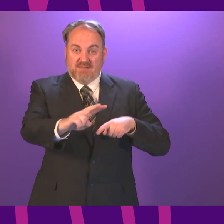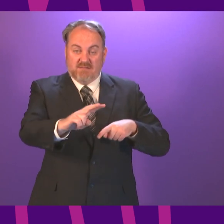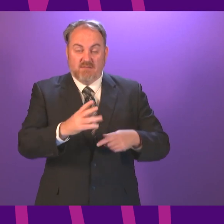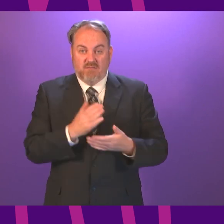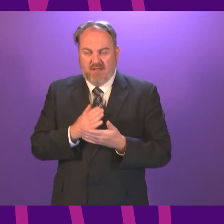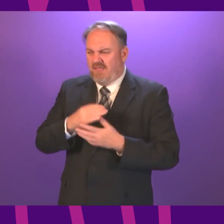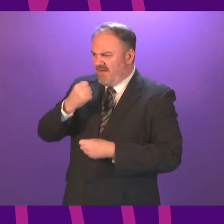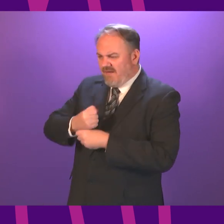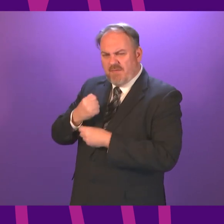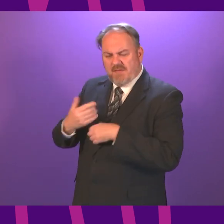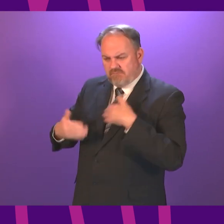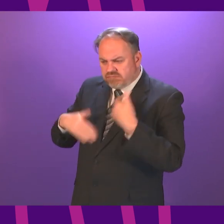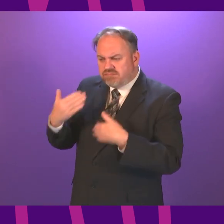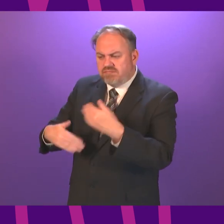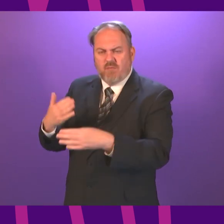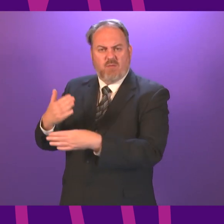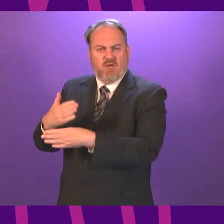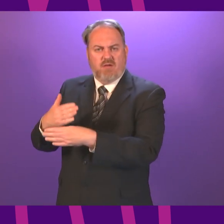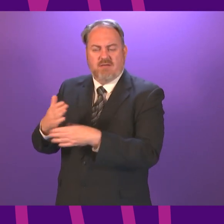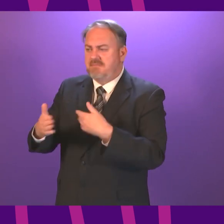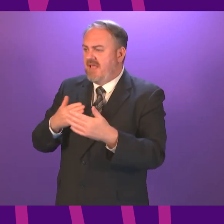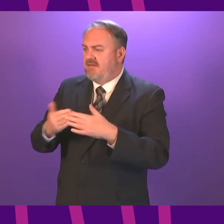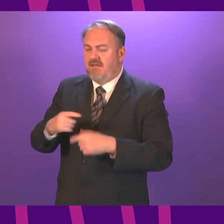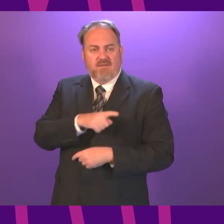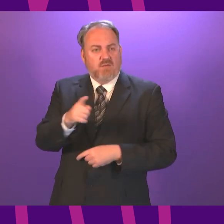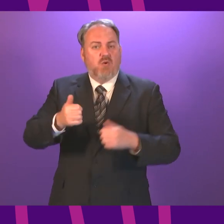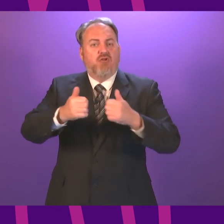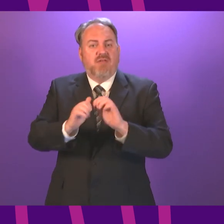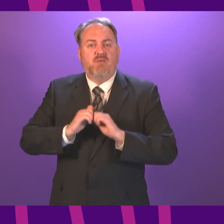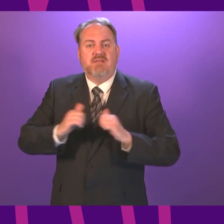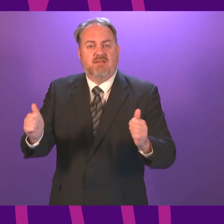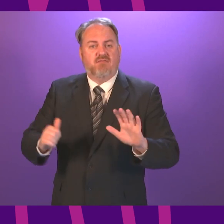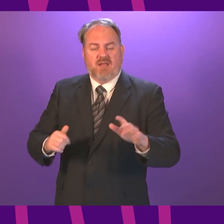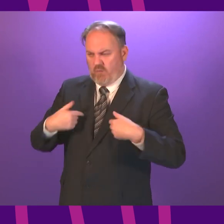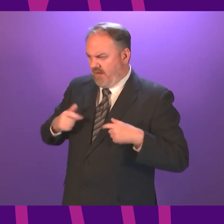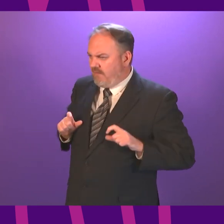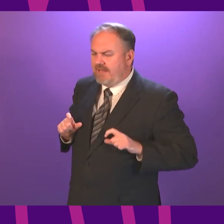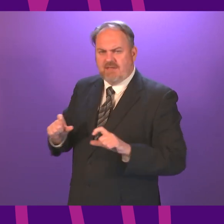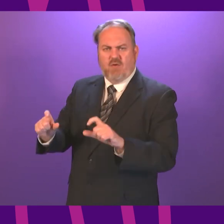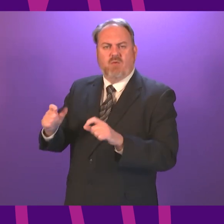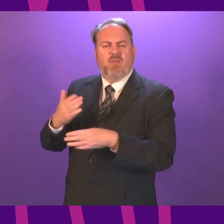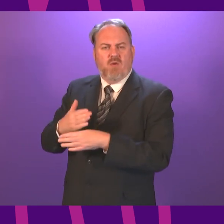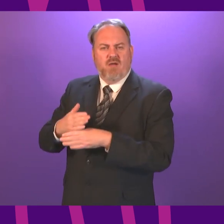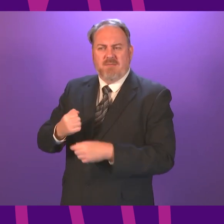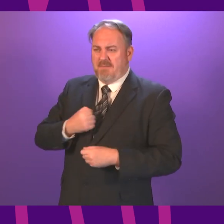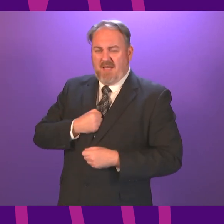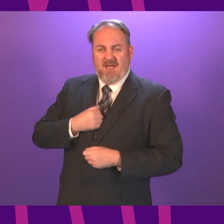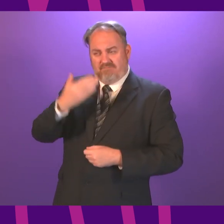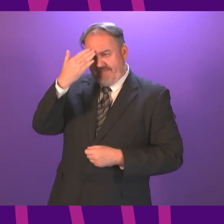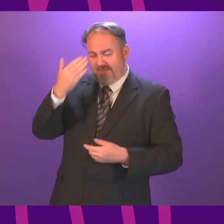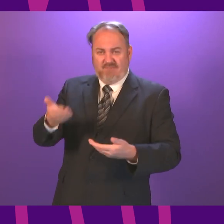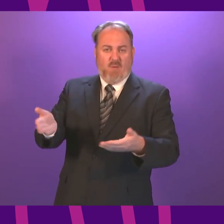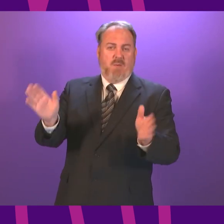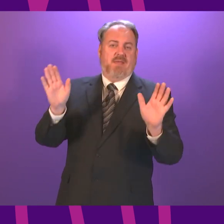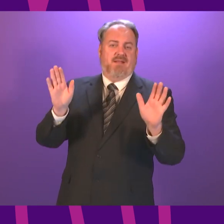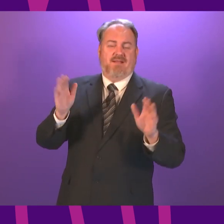will get on with it whether the opposition parties choose to cooperate with us or not But the door is open Let's genuinely try